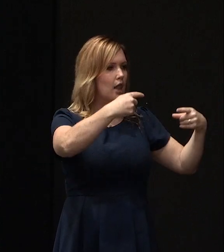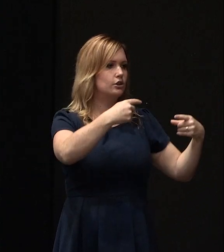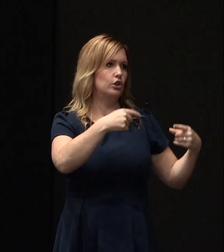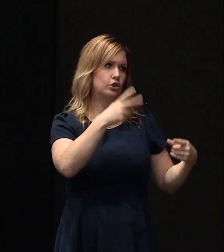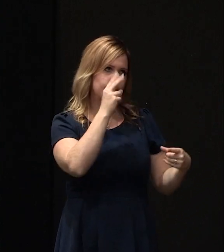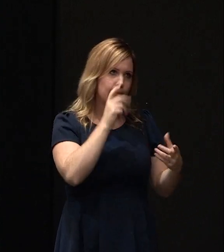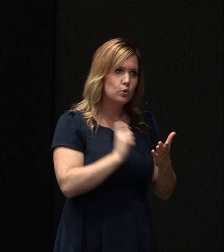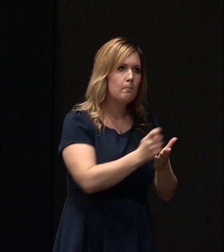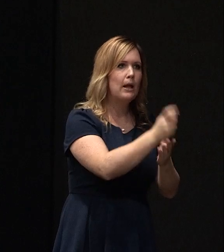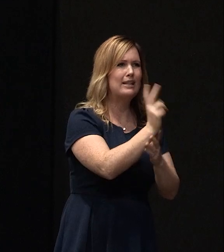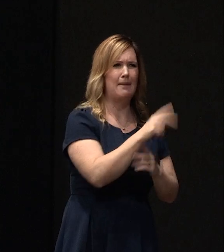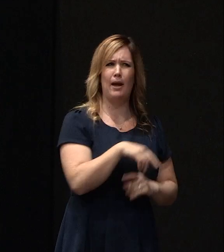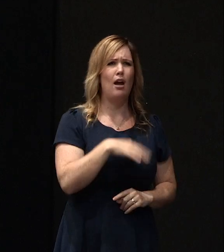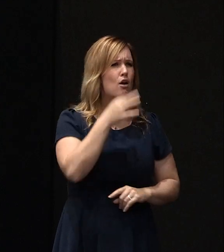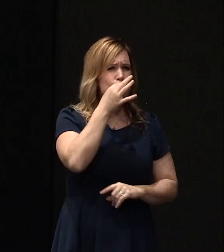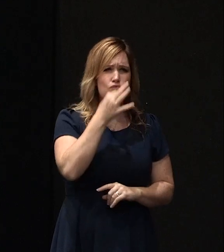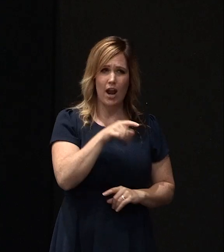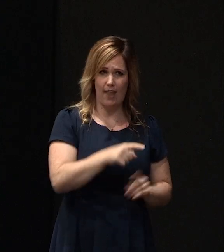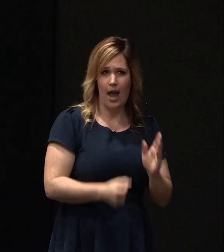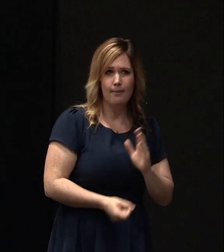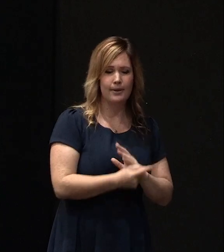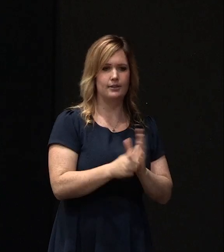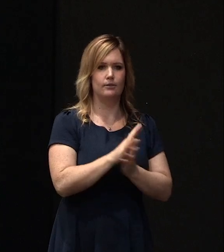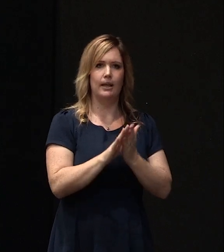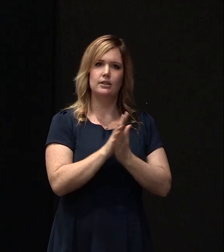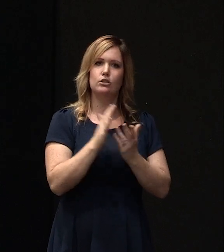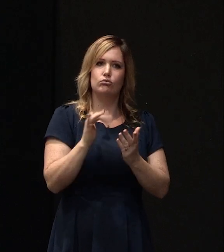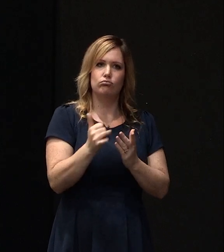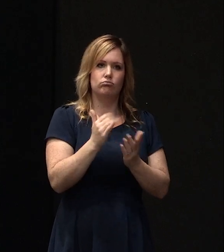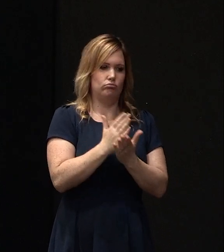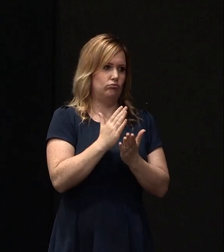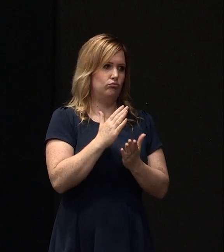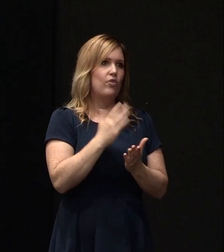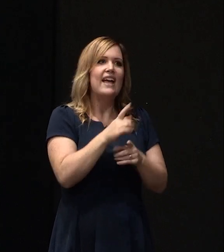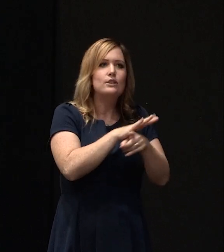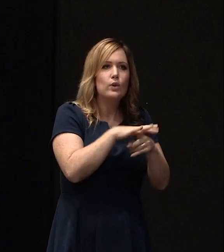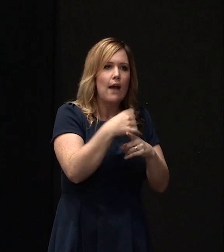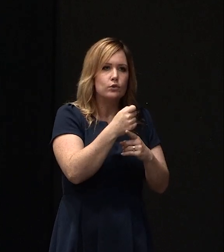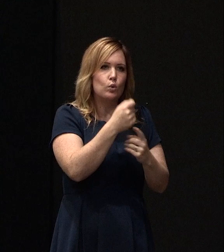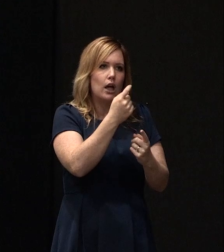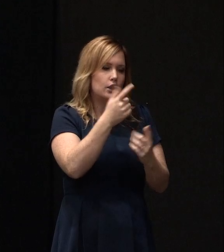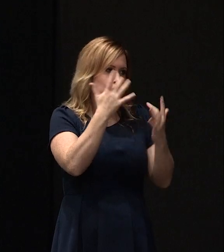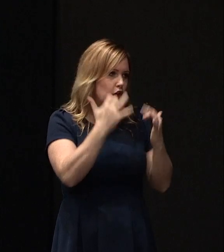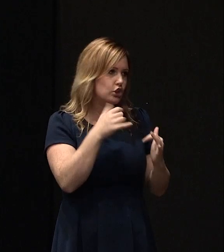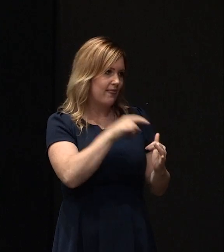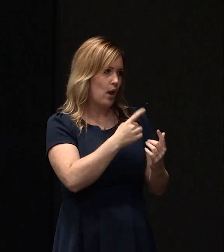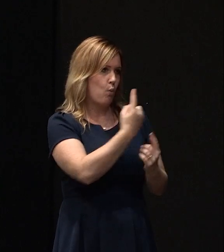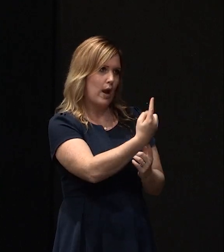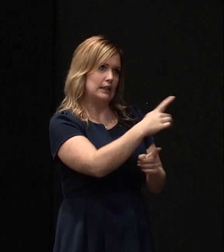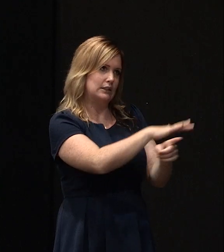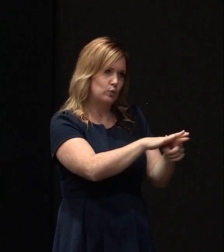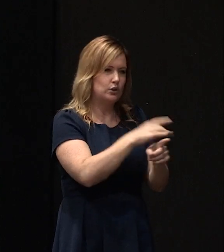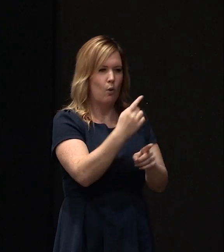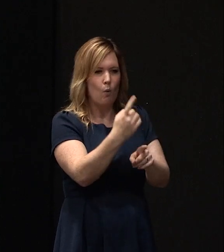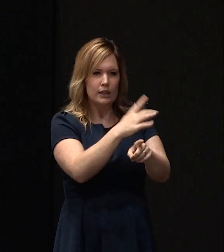But it's very small in numbers. So, and I think it's a very case-specific situation. So, look, I would hazard a guess that it probably